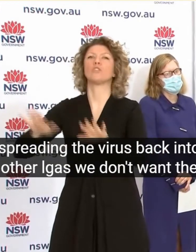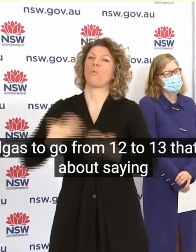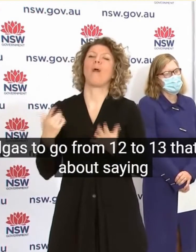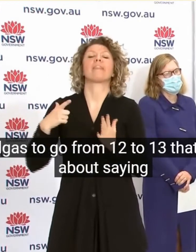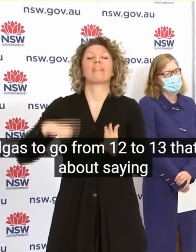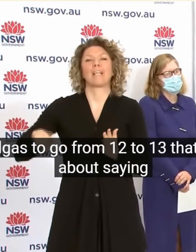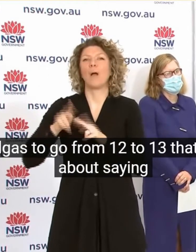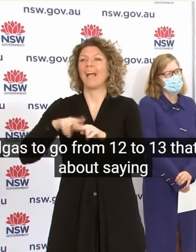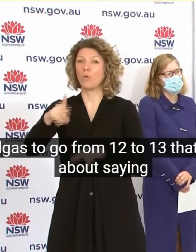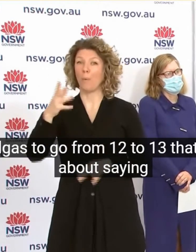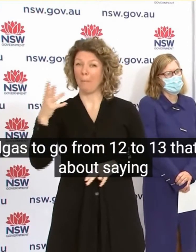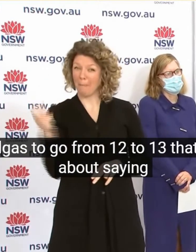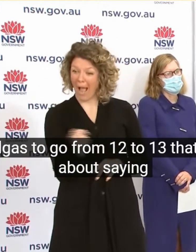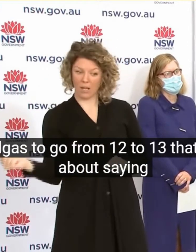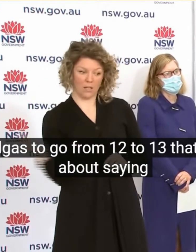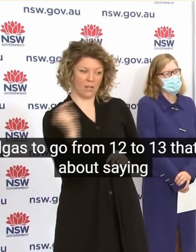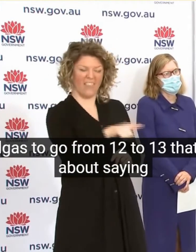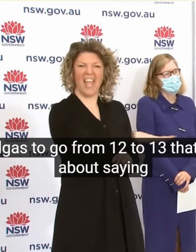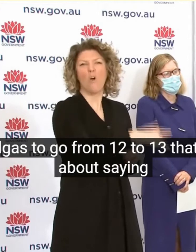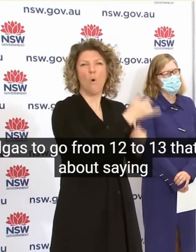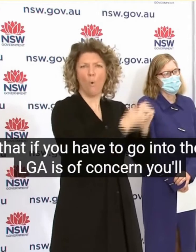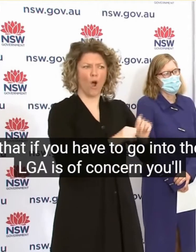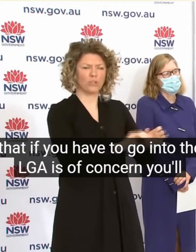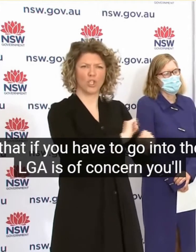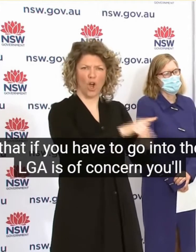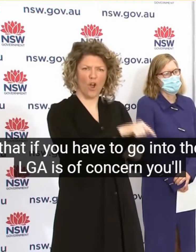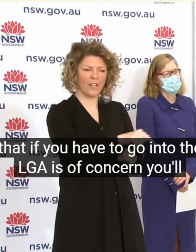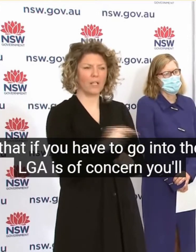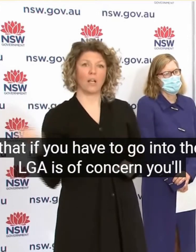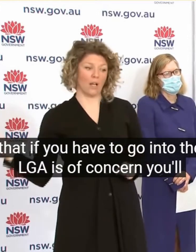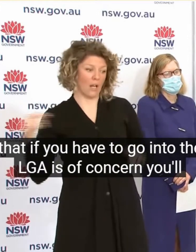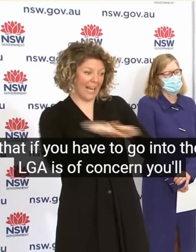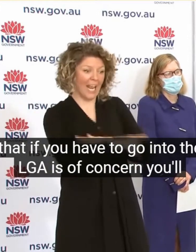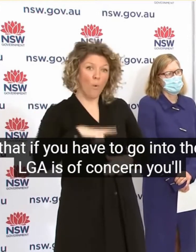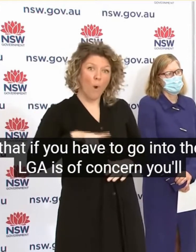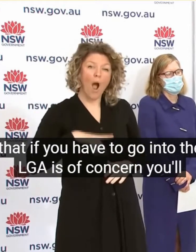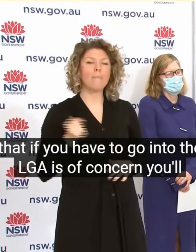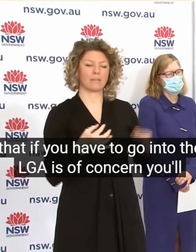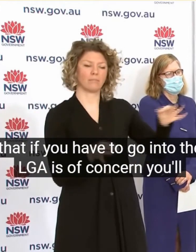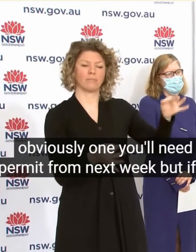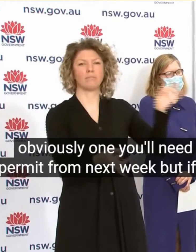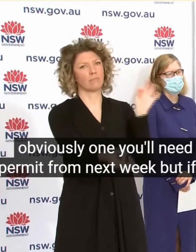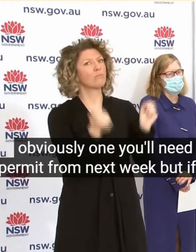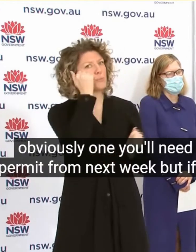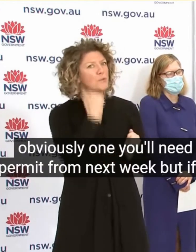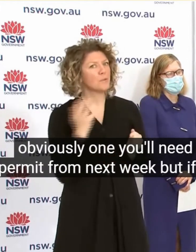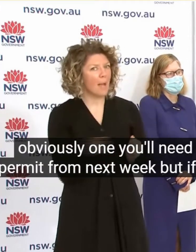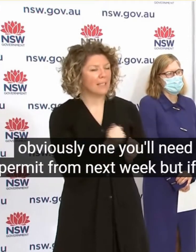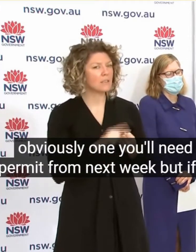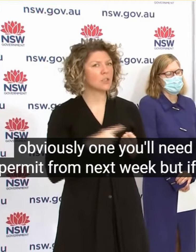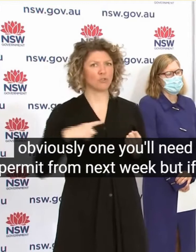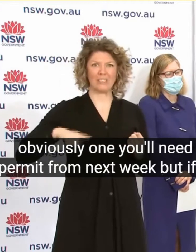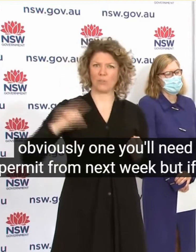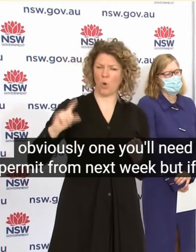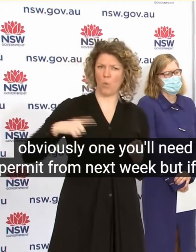That If You Have To Go Into The LG As Of Concern You You Obviously One You Need A Permit From Next Week But If You Don't Have A Reasonable Excuse